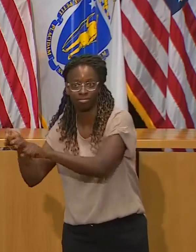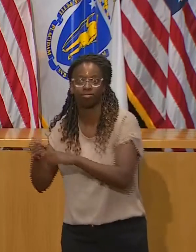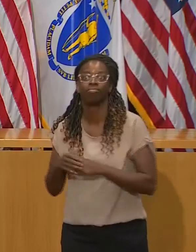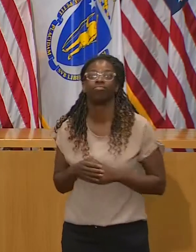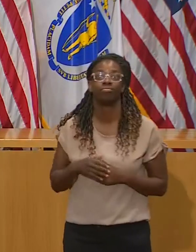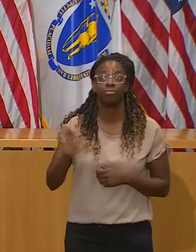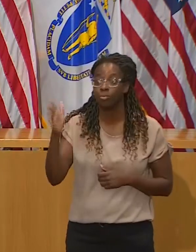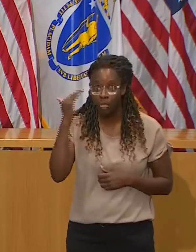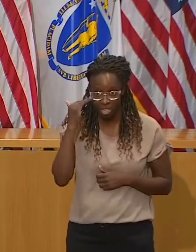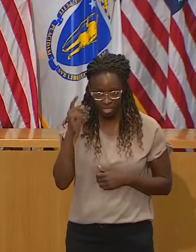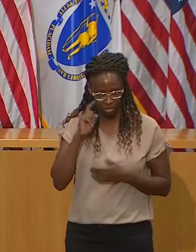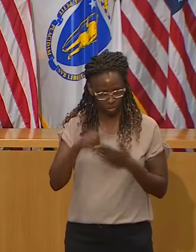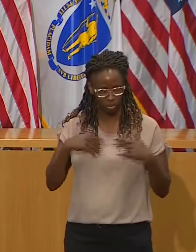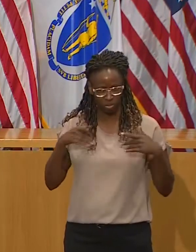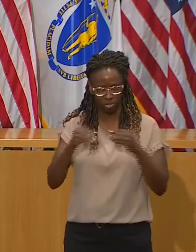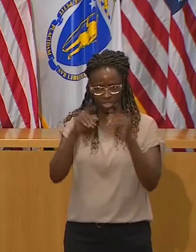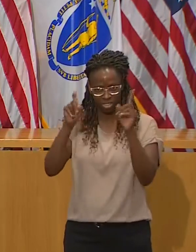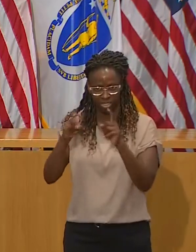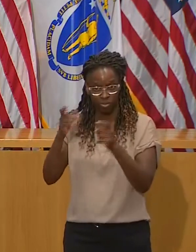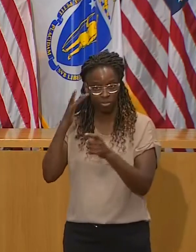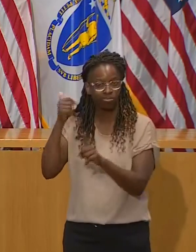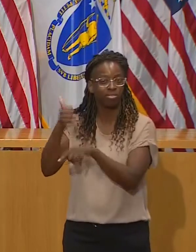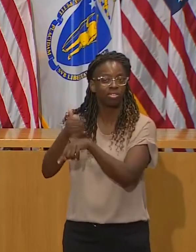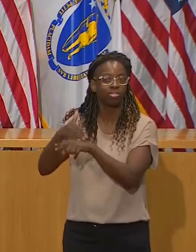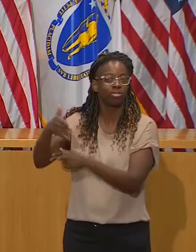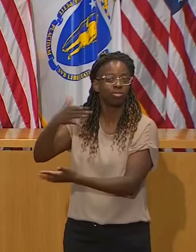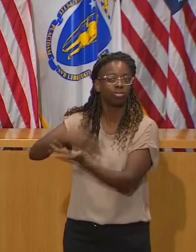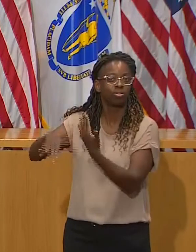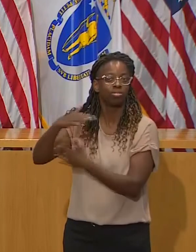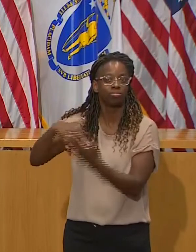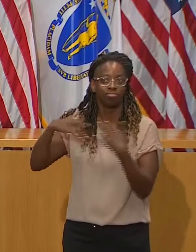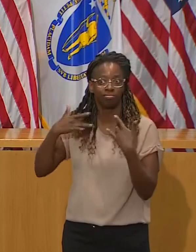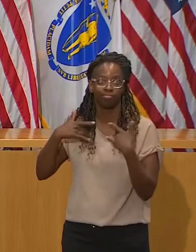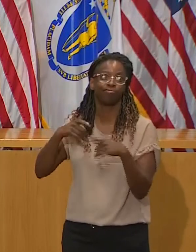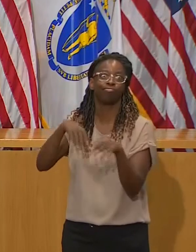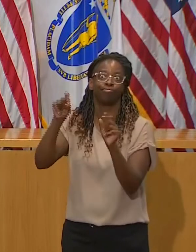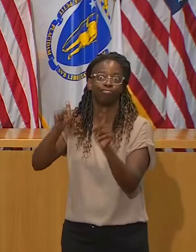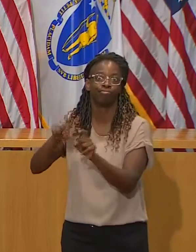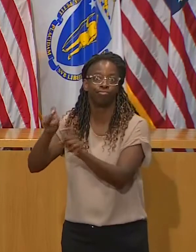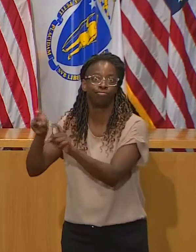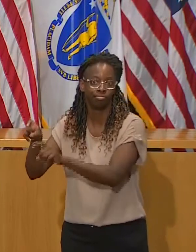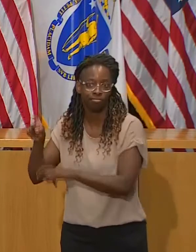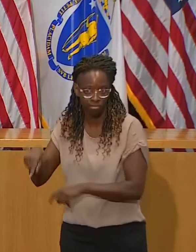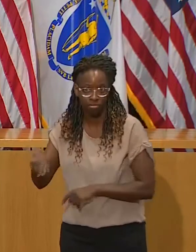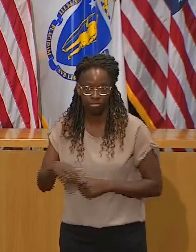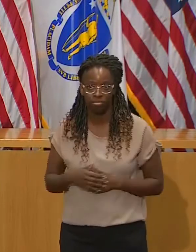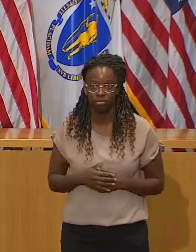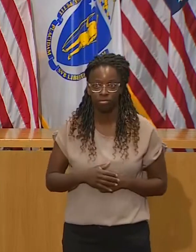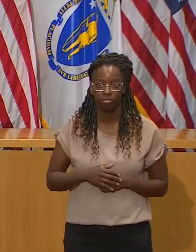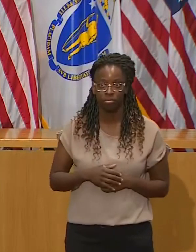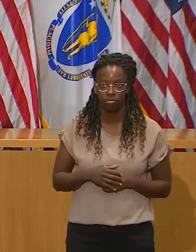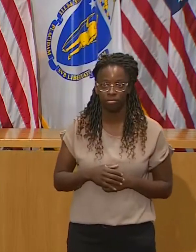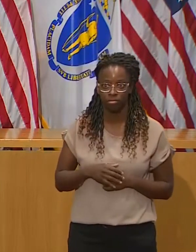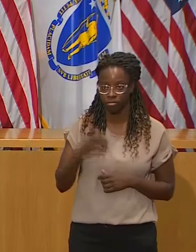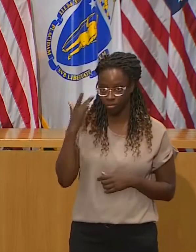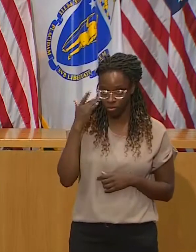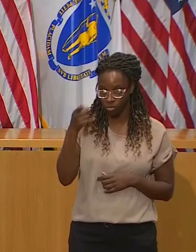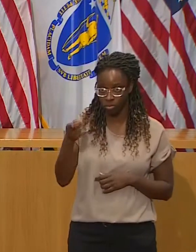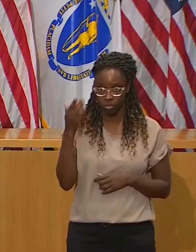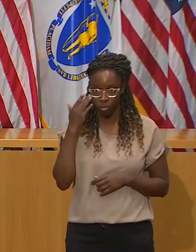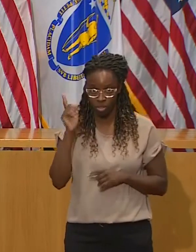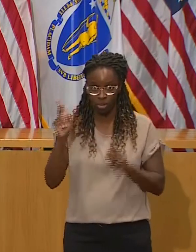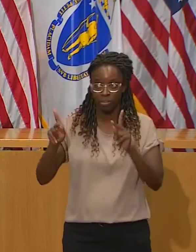the message that if you're going to an event with a bunch of people who you don't know, it's probably a good idea to get tested